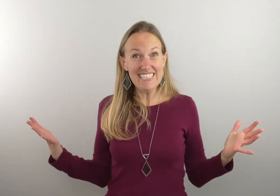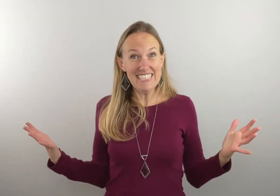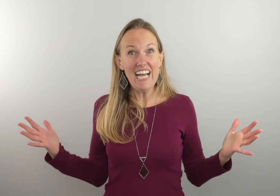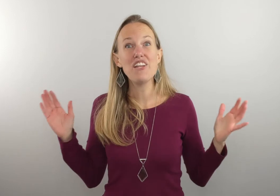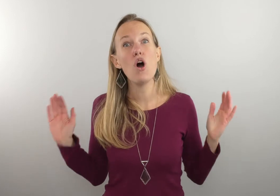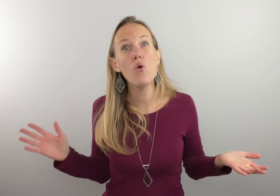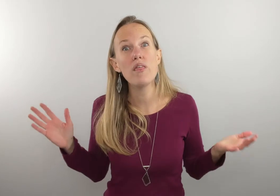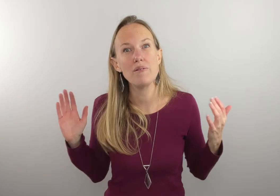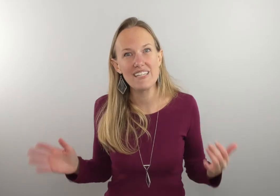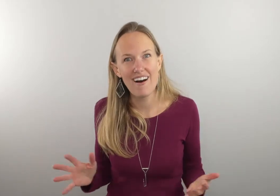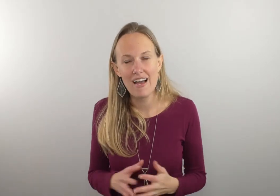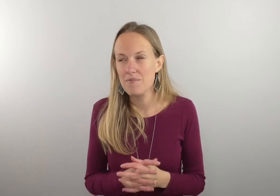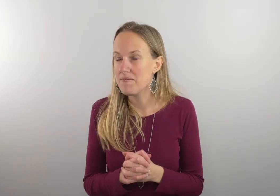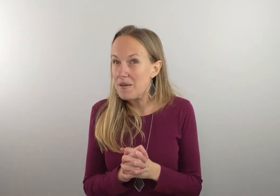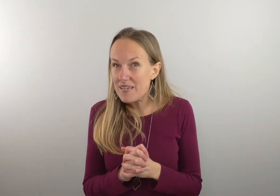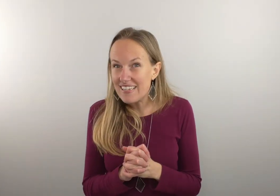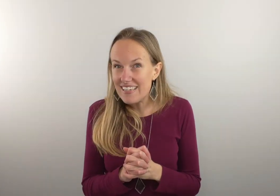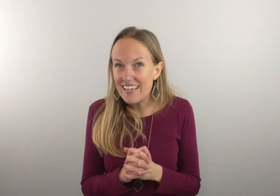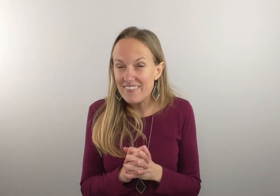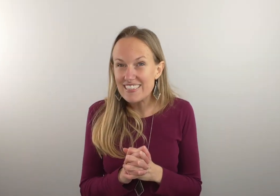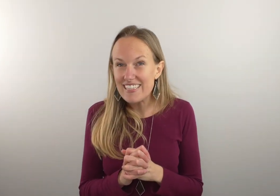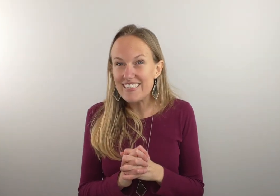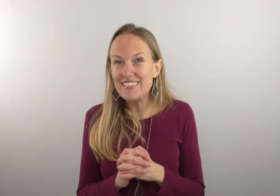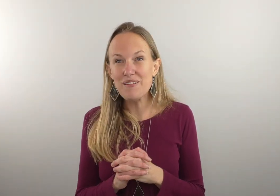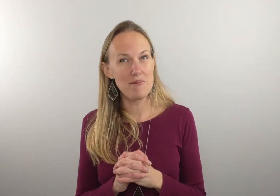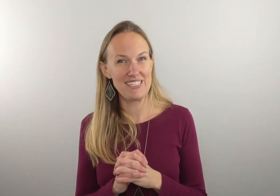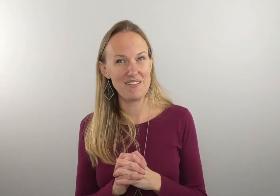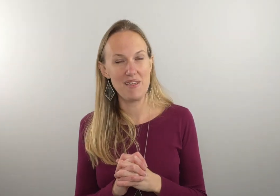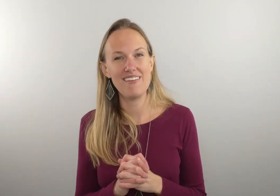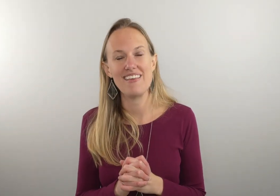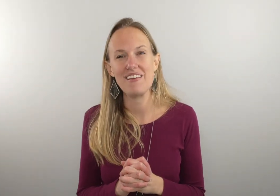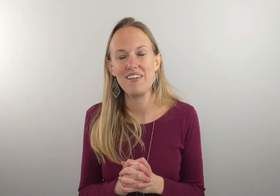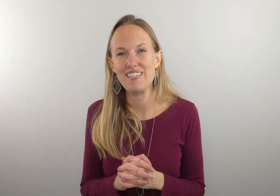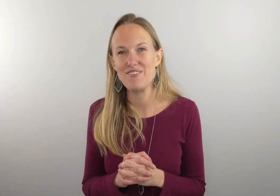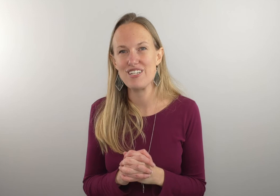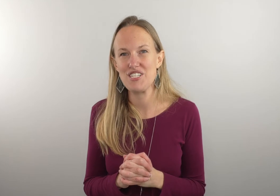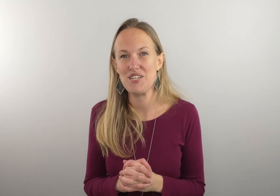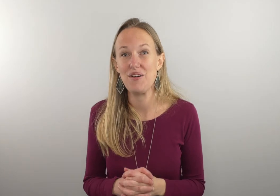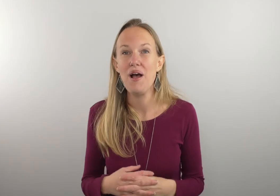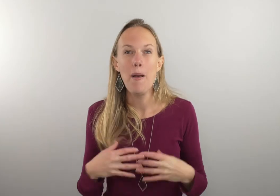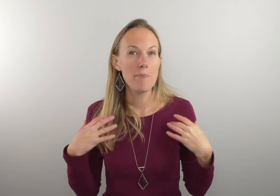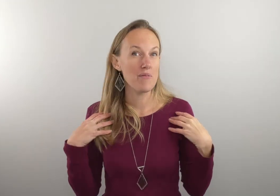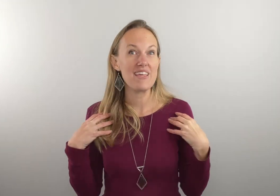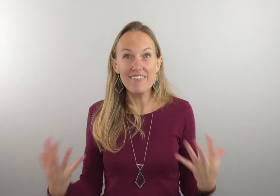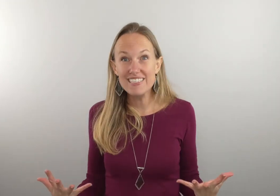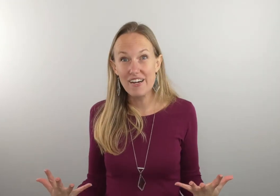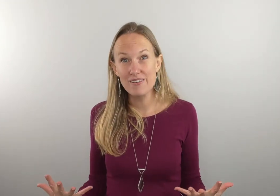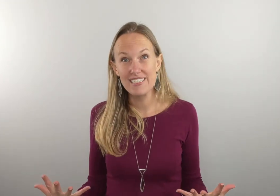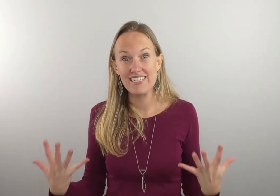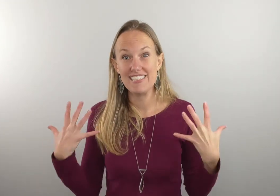I know that was a lot maybe it was a little too ambitious of me to think that we could do verse two but without a doubt this is